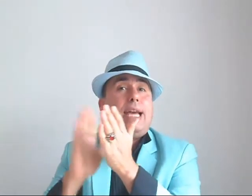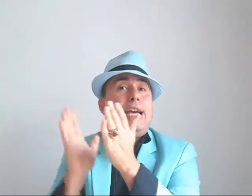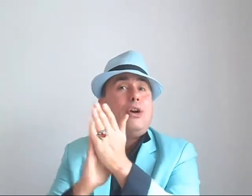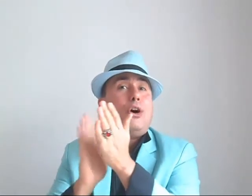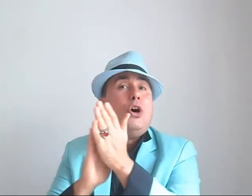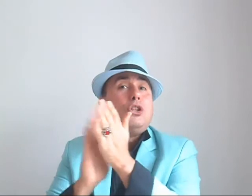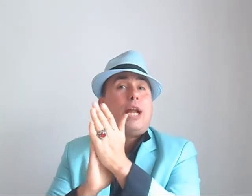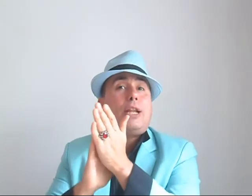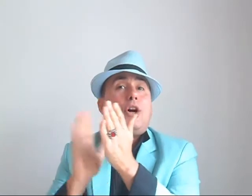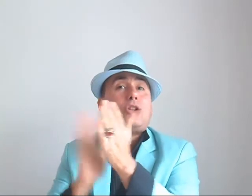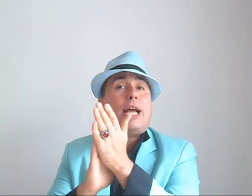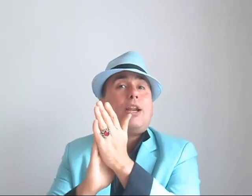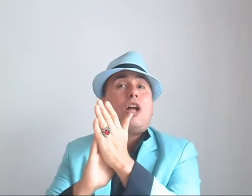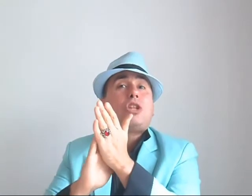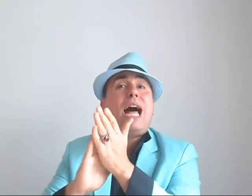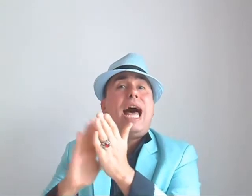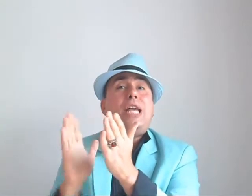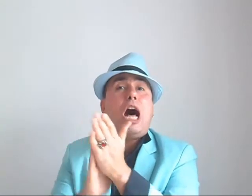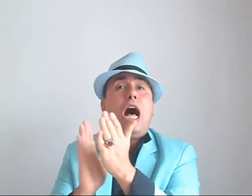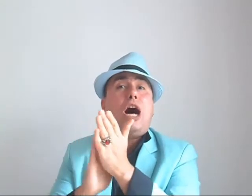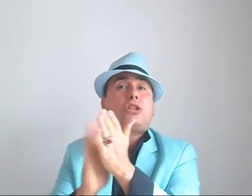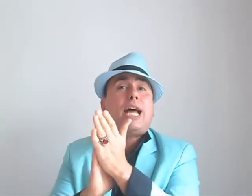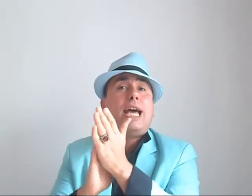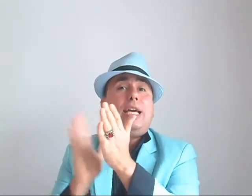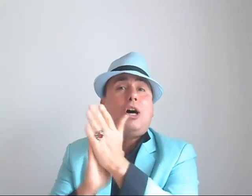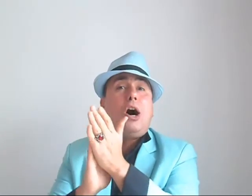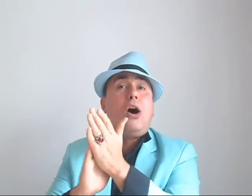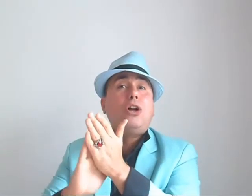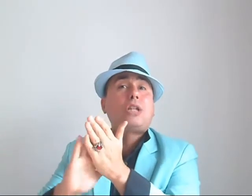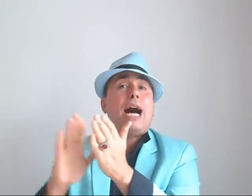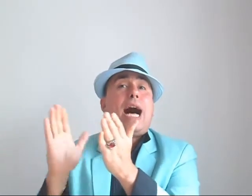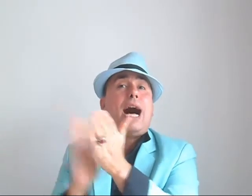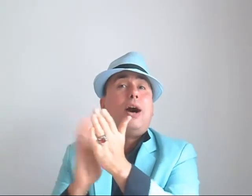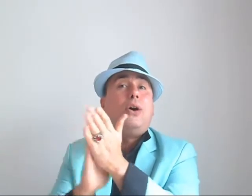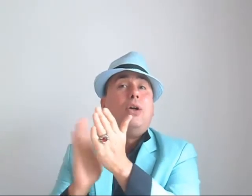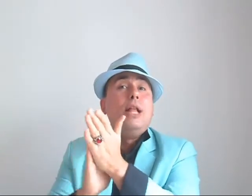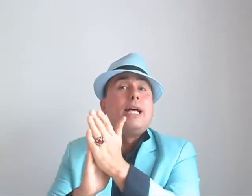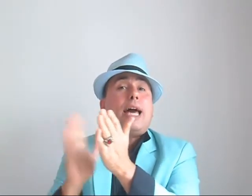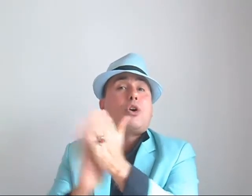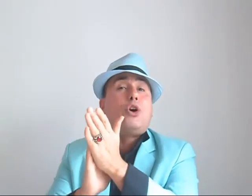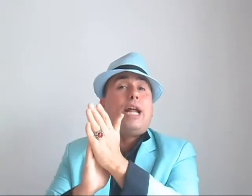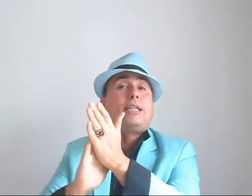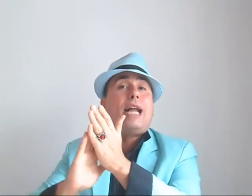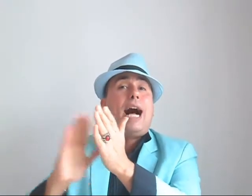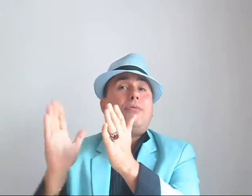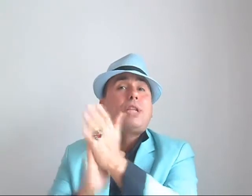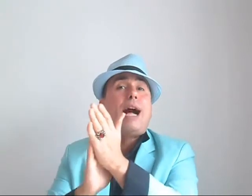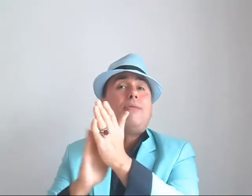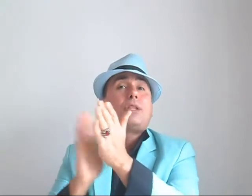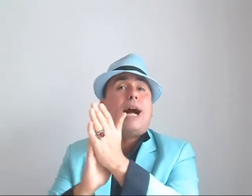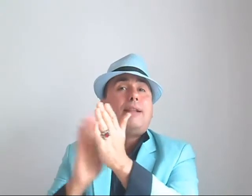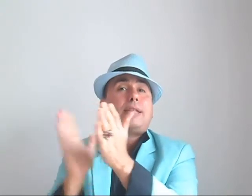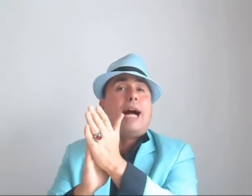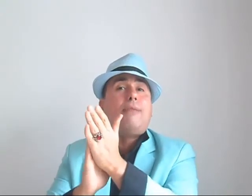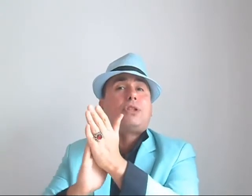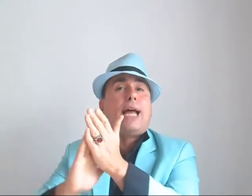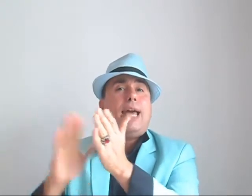treiro. Treiro, treiro, treiro, treiro, treiro. Que con el tram tram tram tram